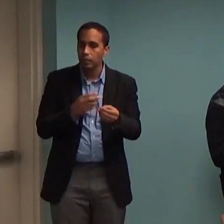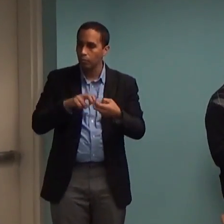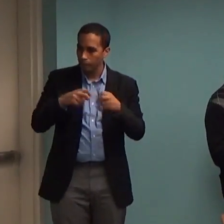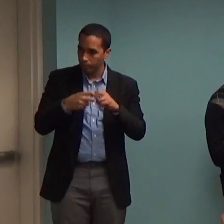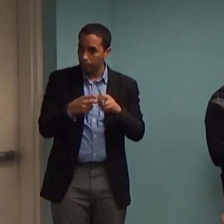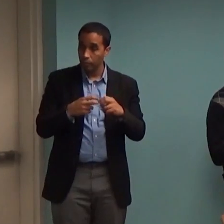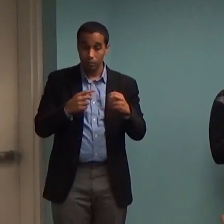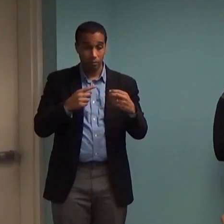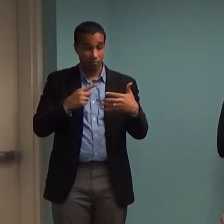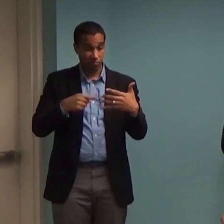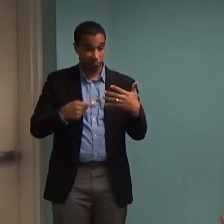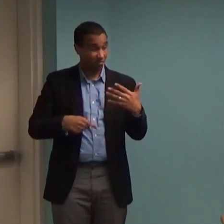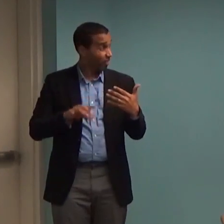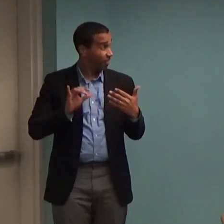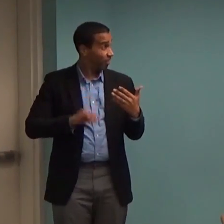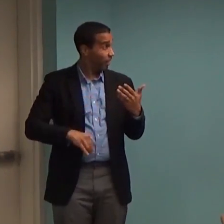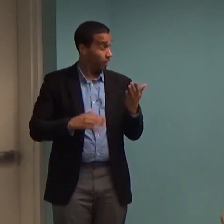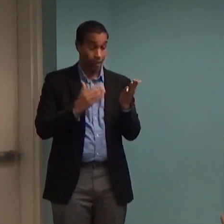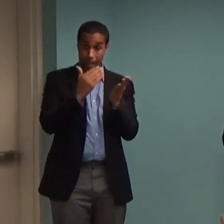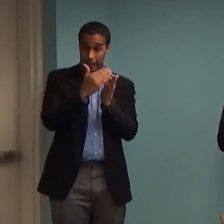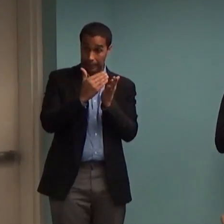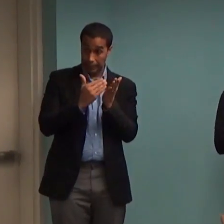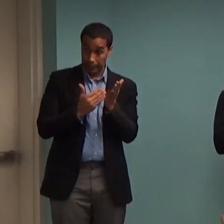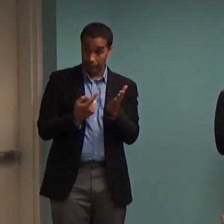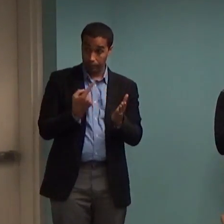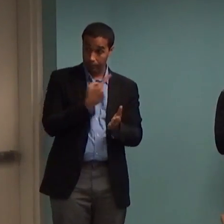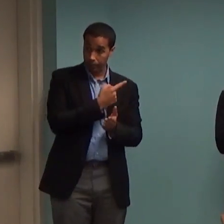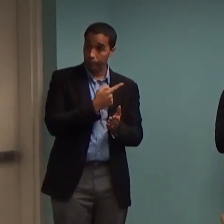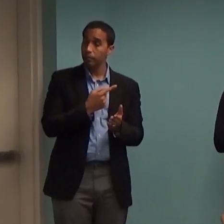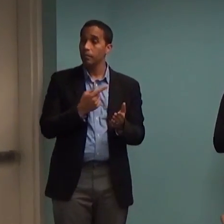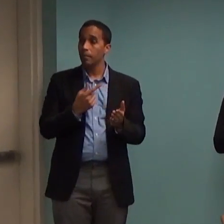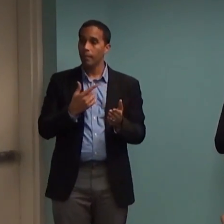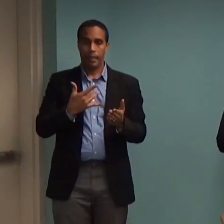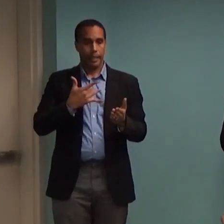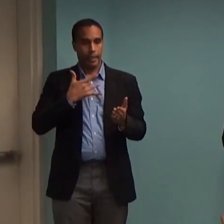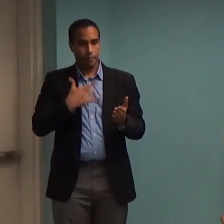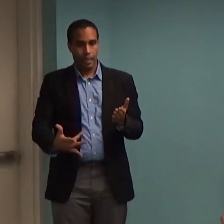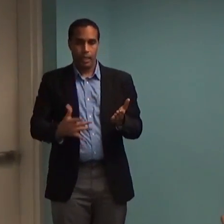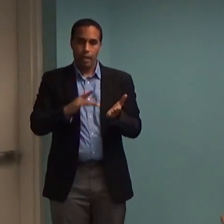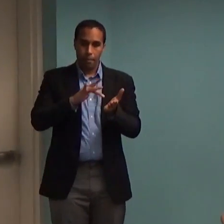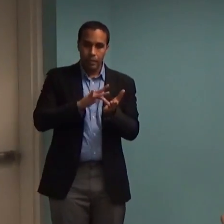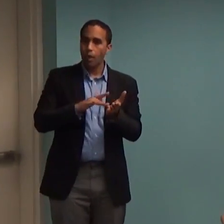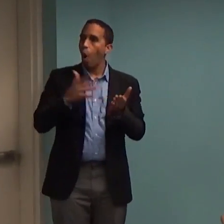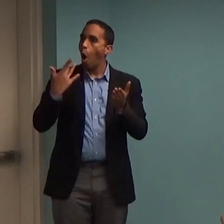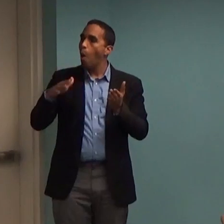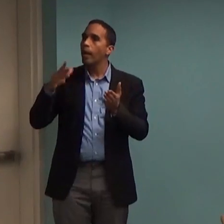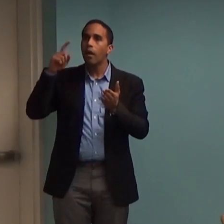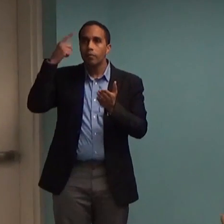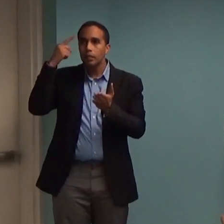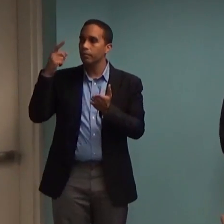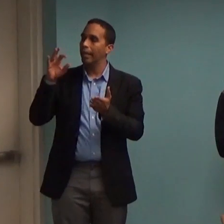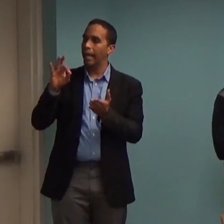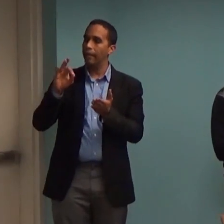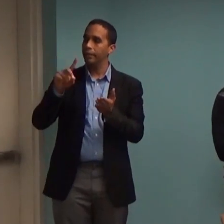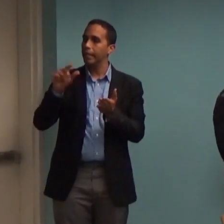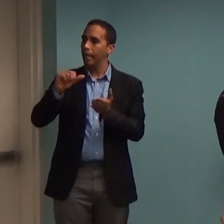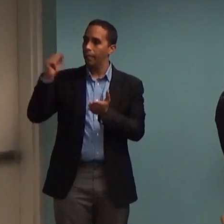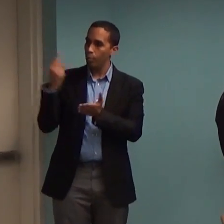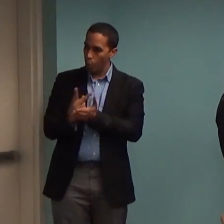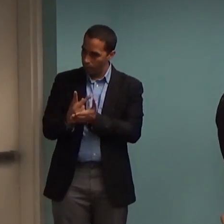areas where medications are currently on the market and approved by the FDA for prescribing